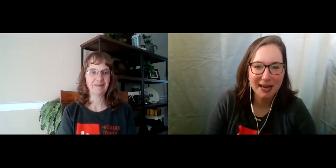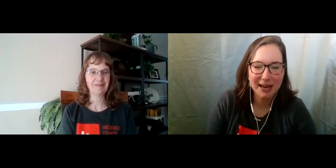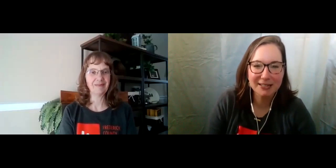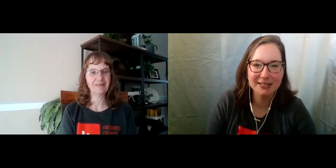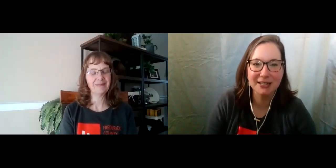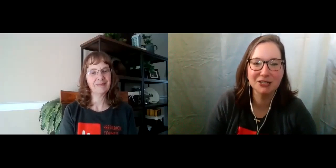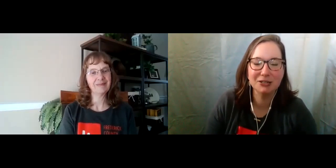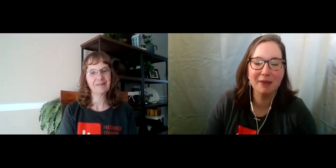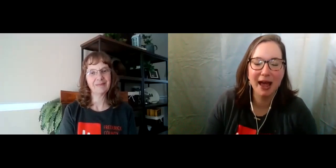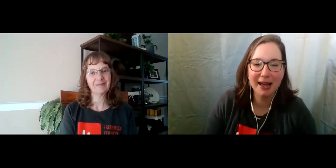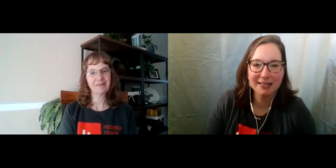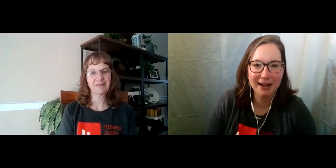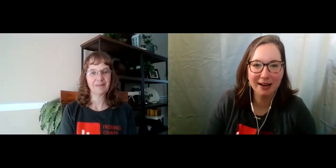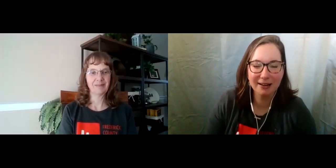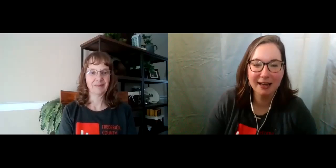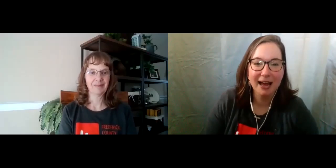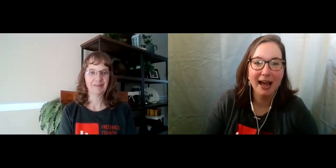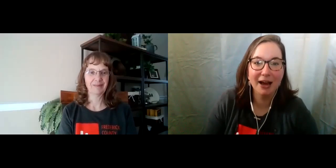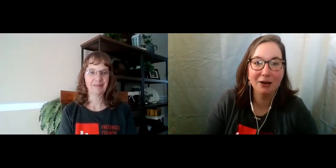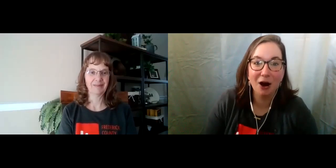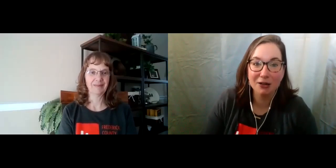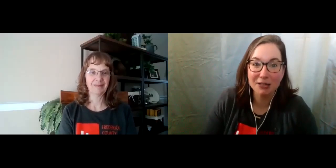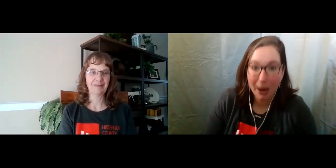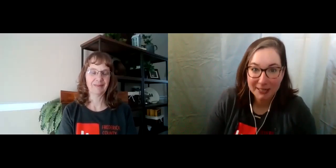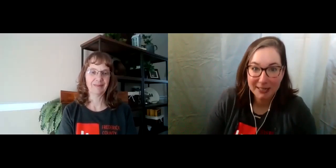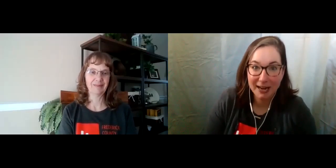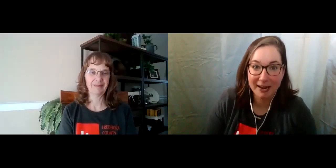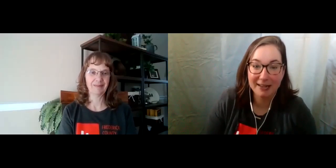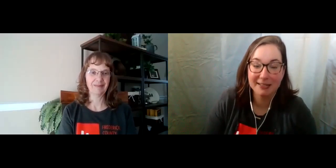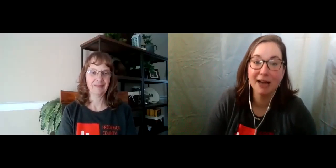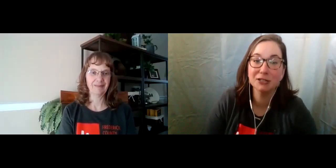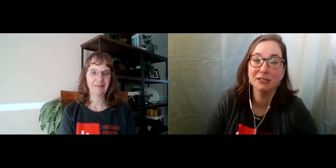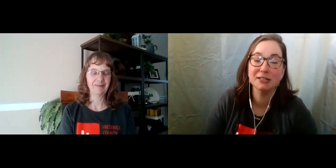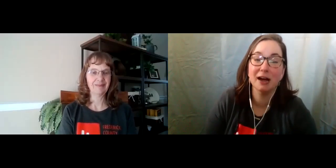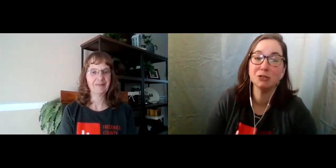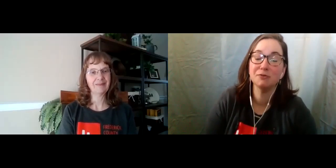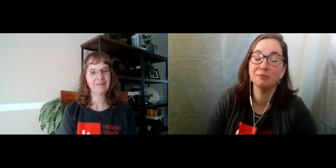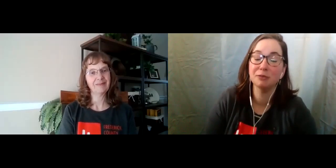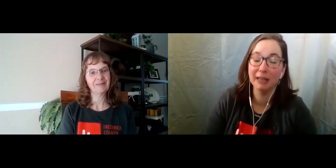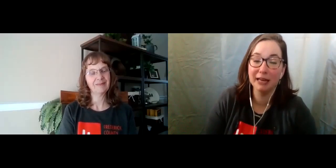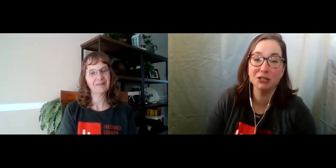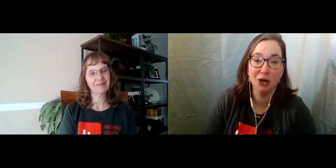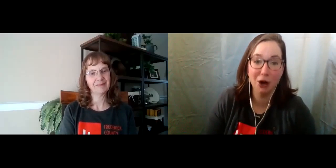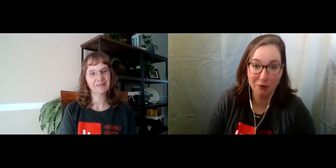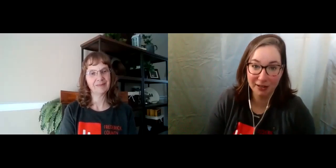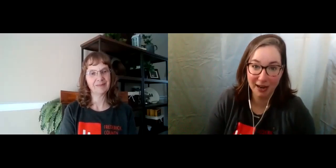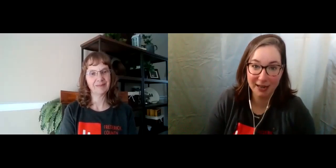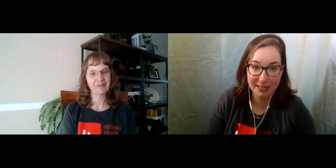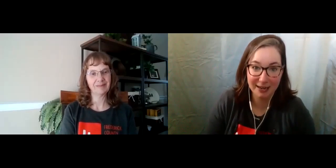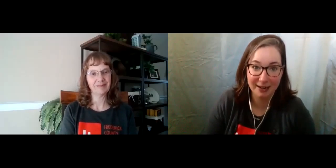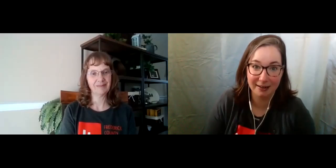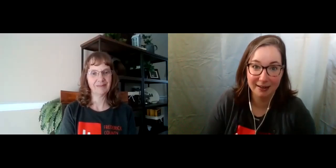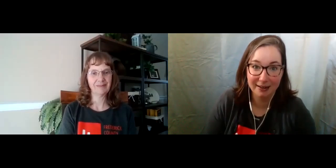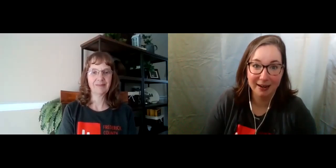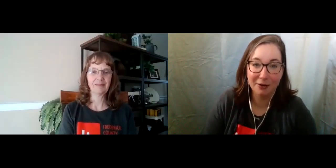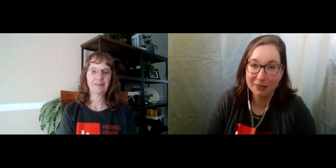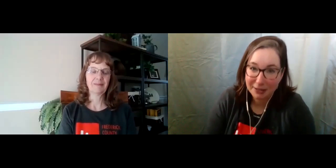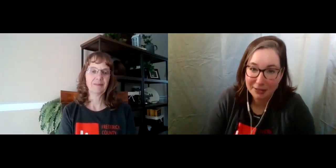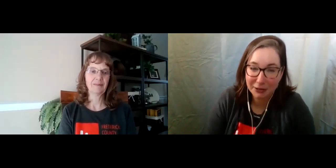to teach some ASL, and our topic today is actually signs related to COVID-19. I know that sounds a little